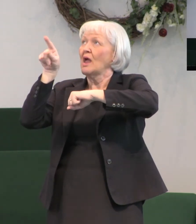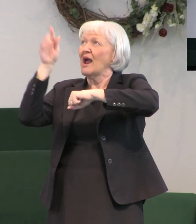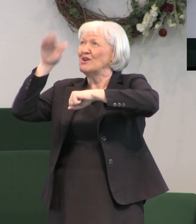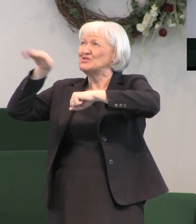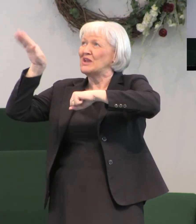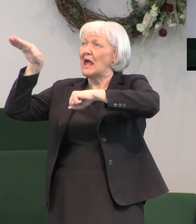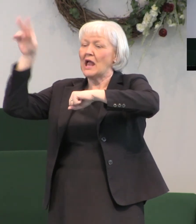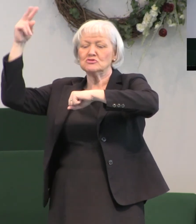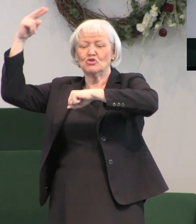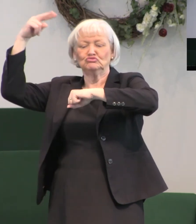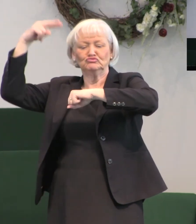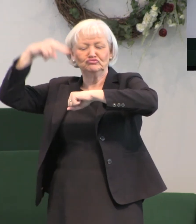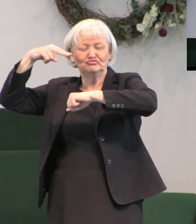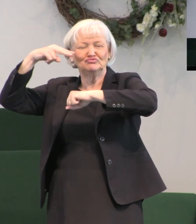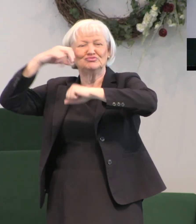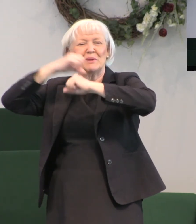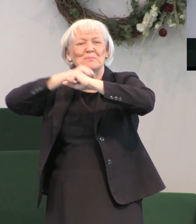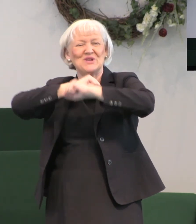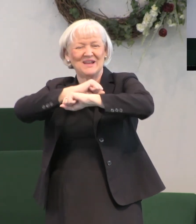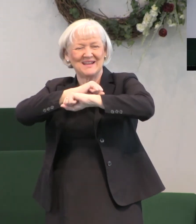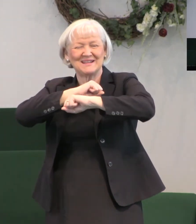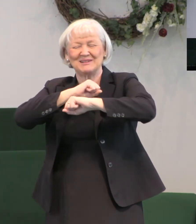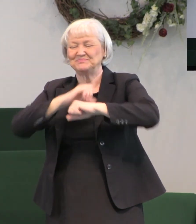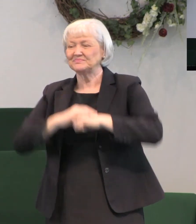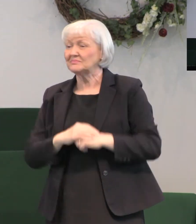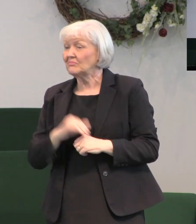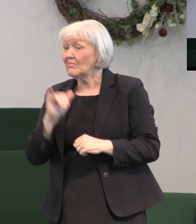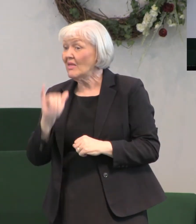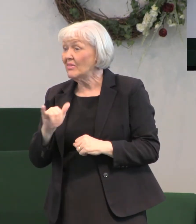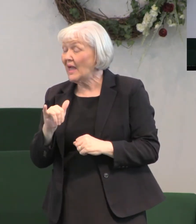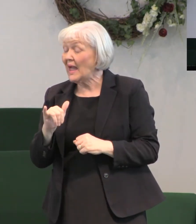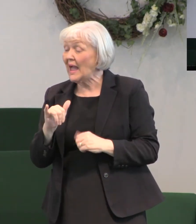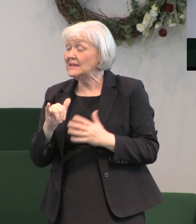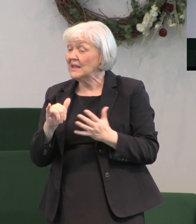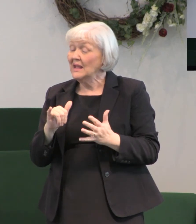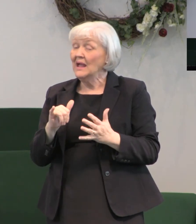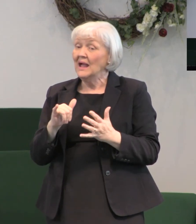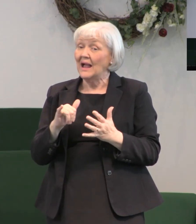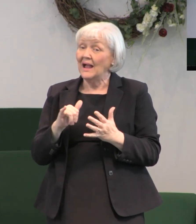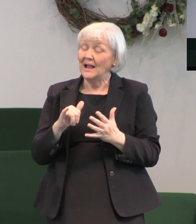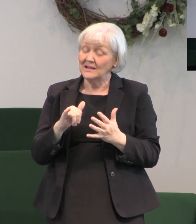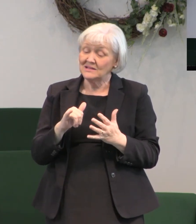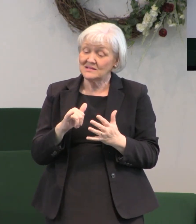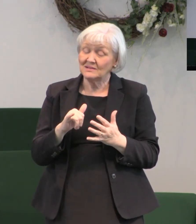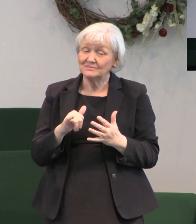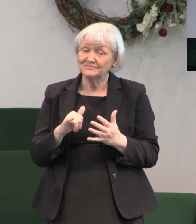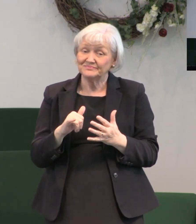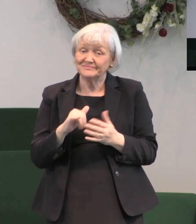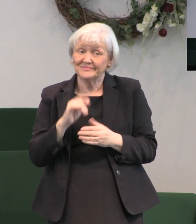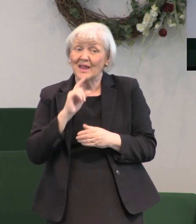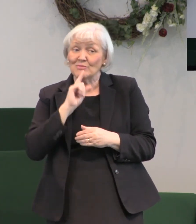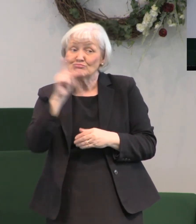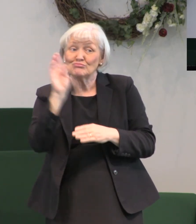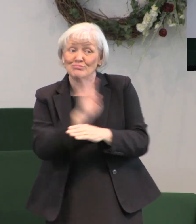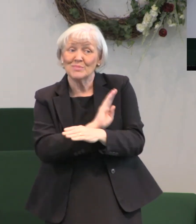watching over them and protecting them and that is probably a lot closer to reality than we imagine.